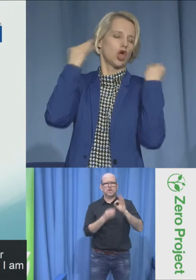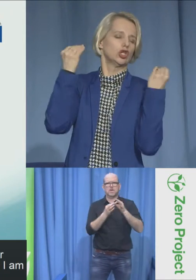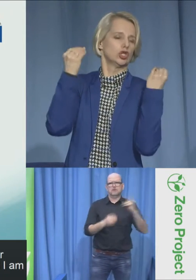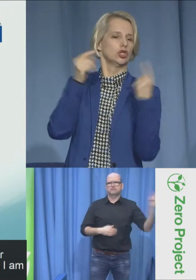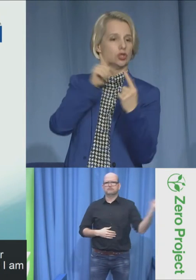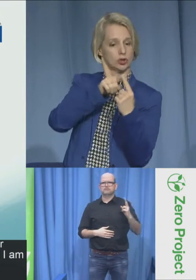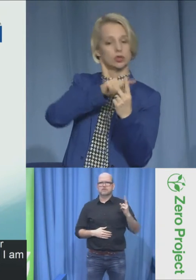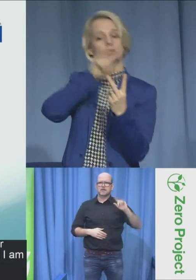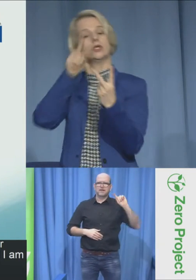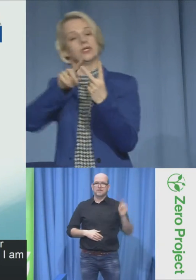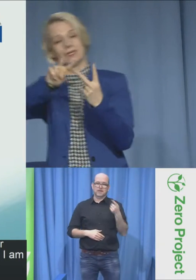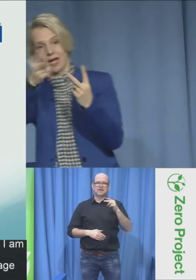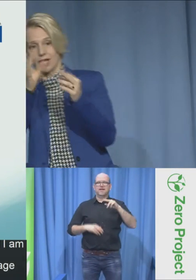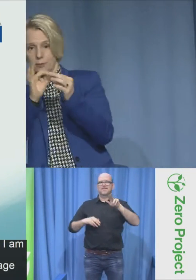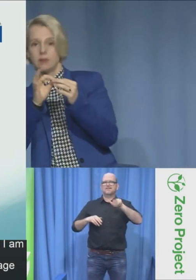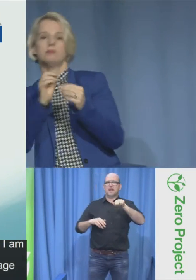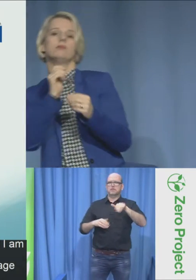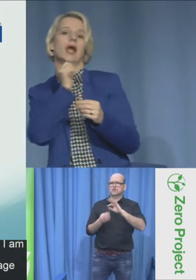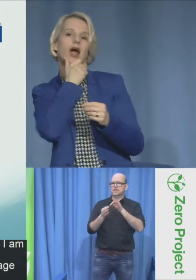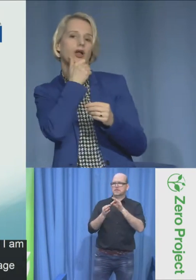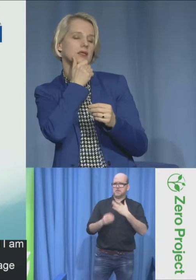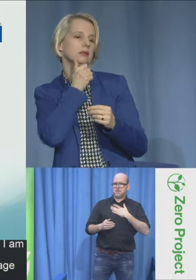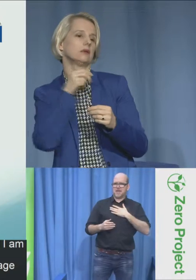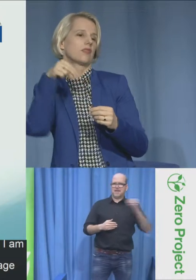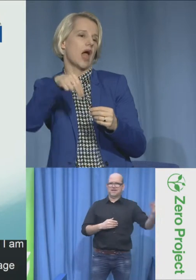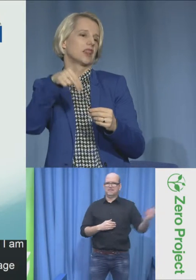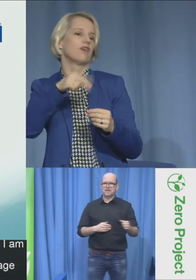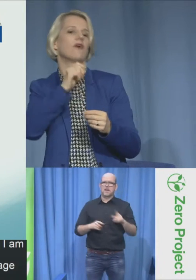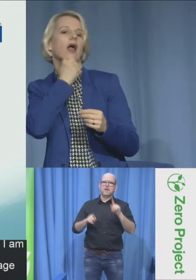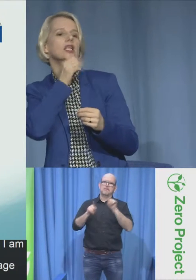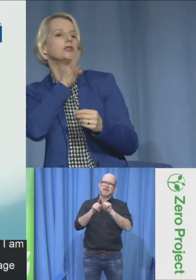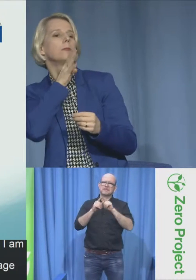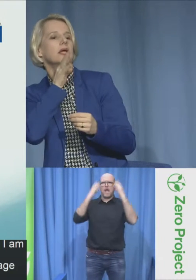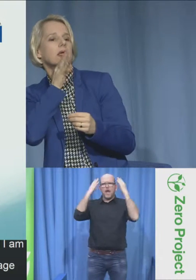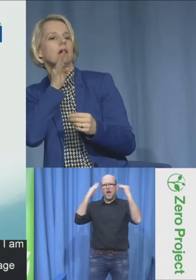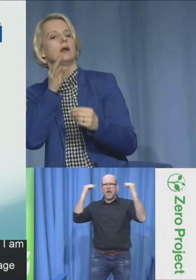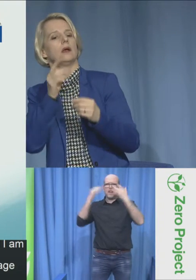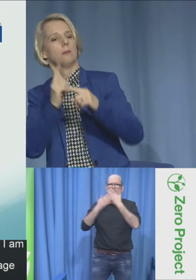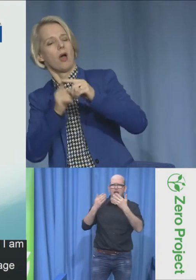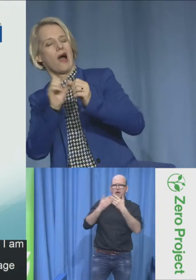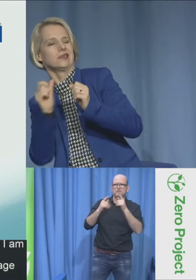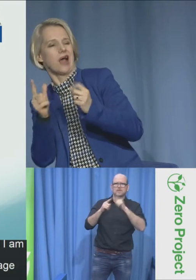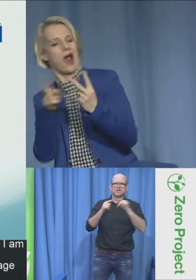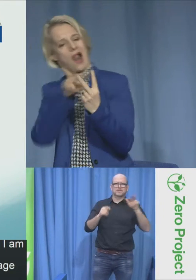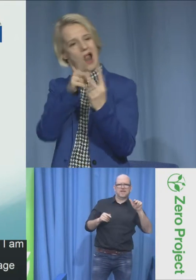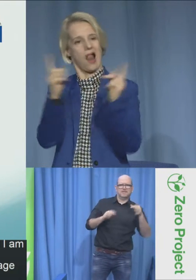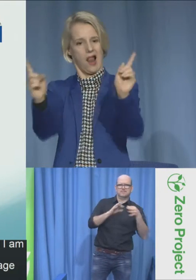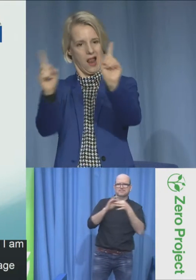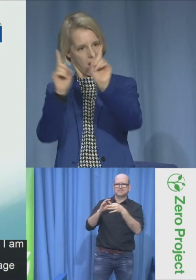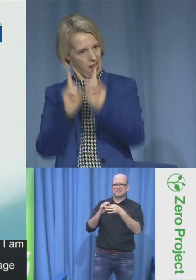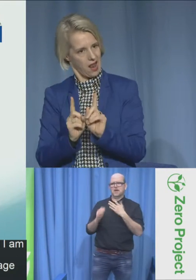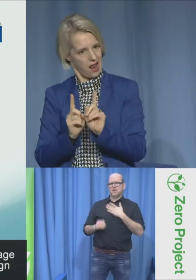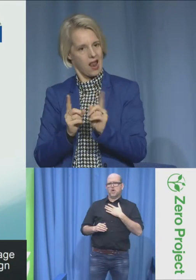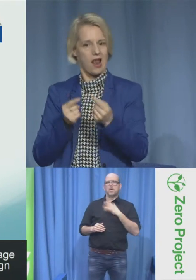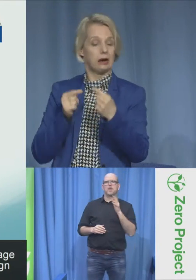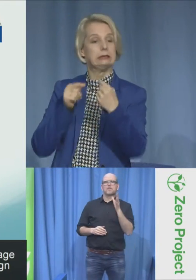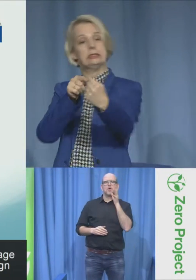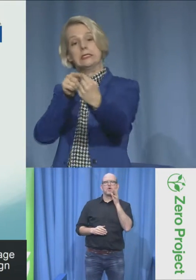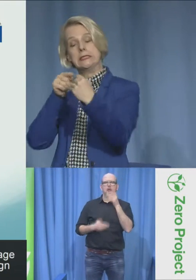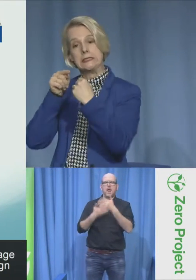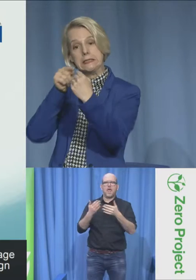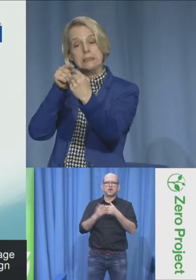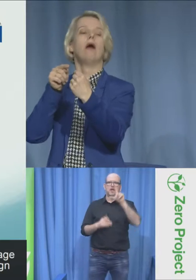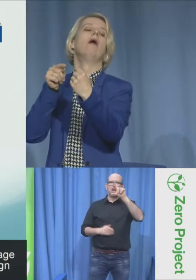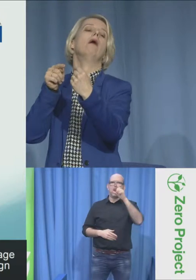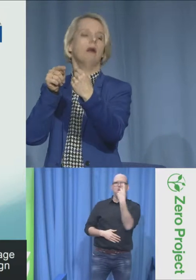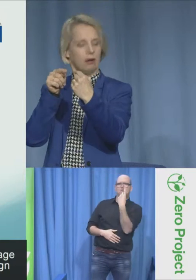language interpreter, who is a Dutch speaking, and then a native English sign language interpreter who